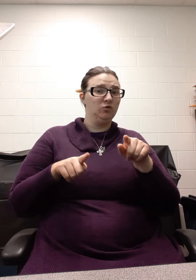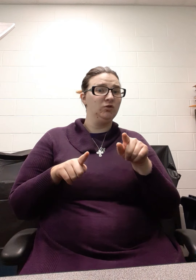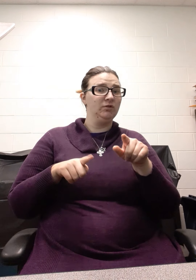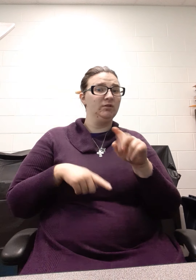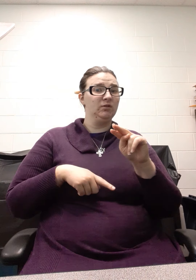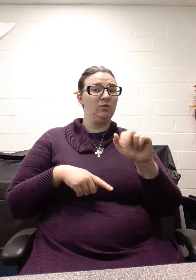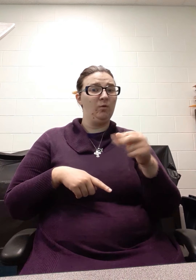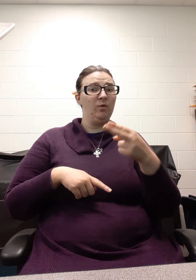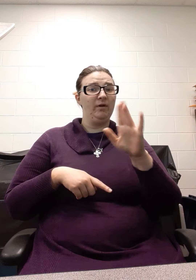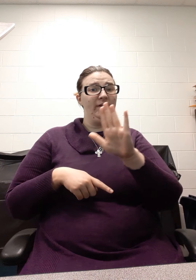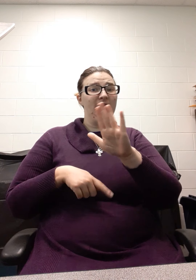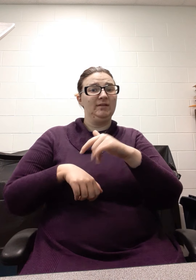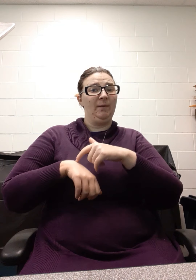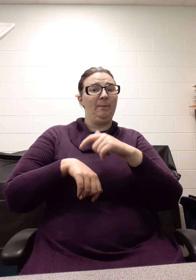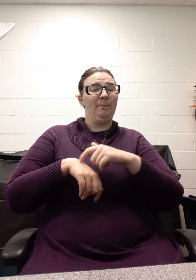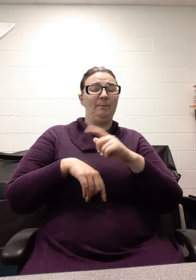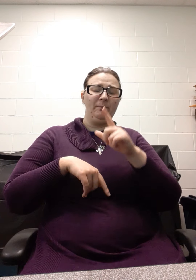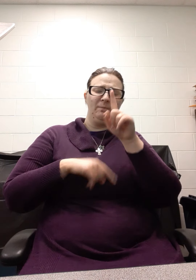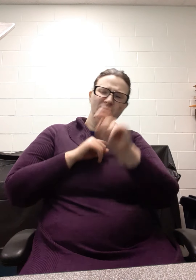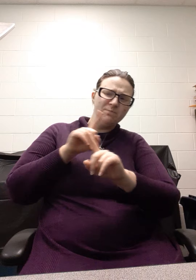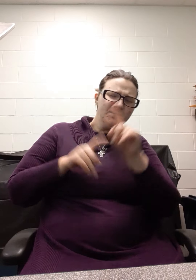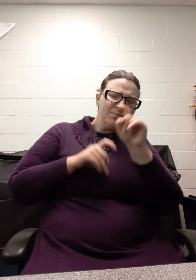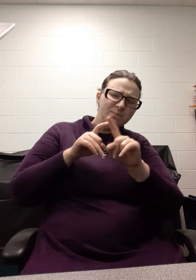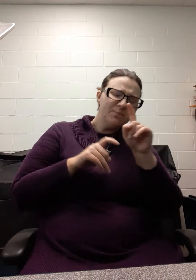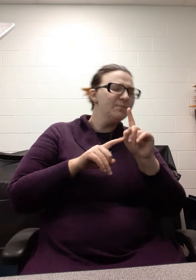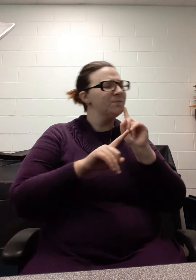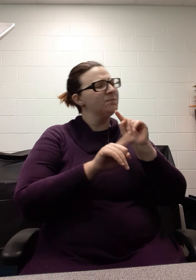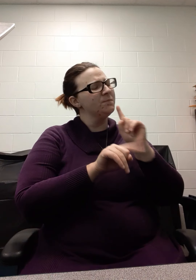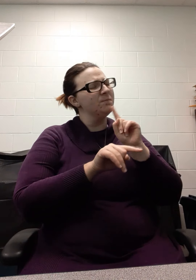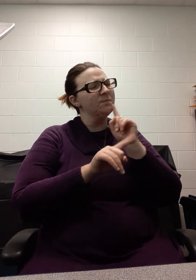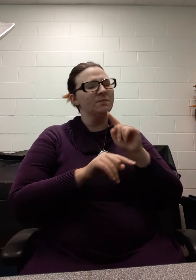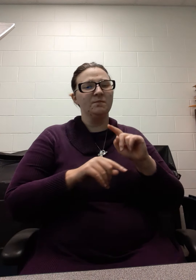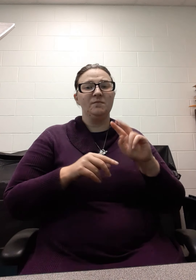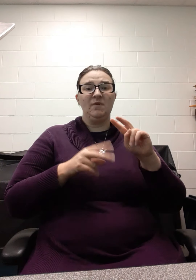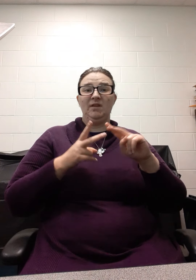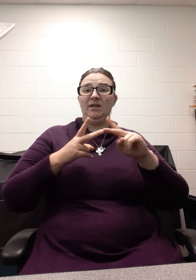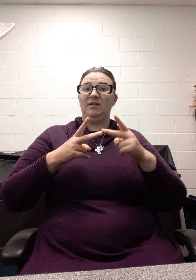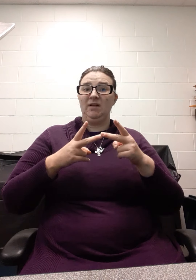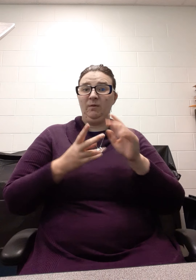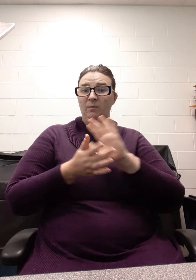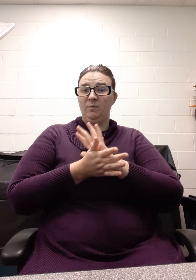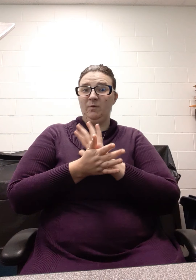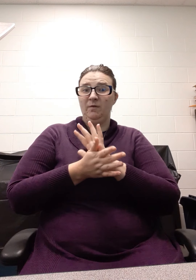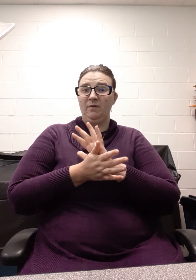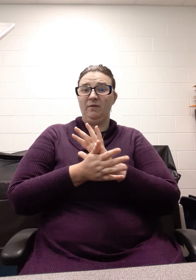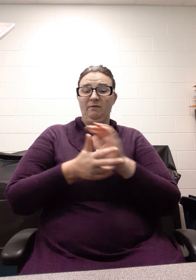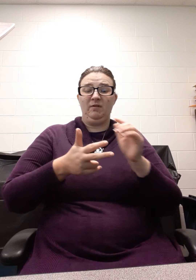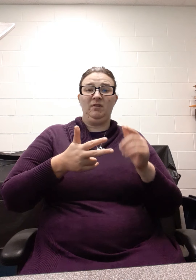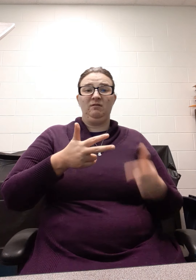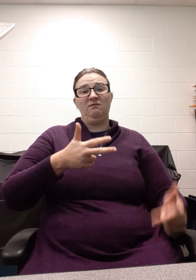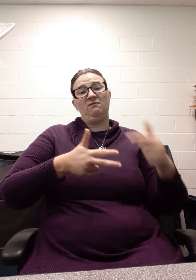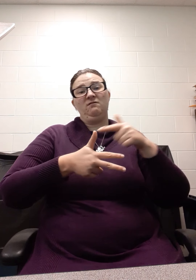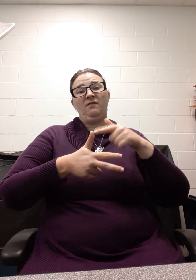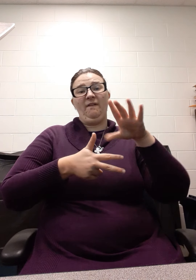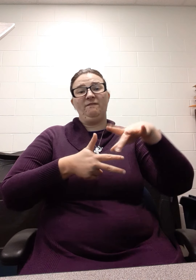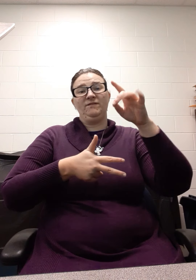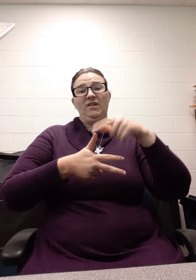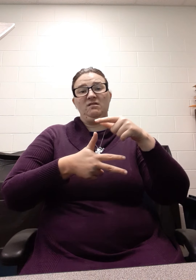interviews Noah. And then the sequel to that movie is on deck three, where the same actors are actually in modern day,